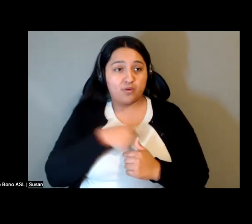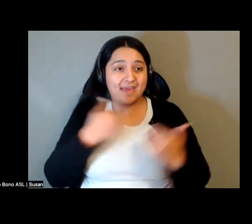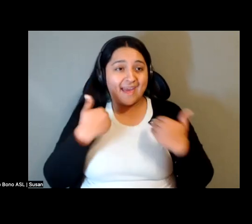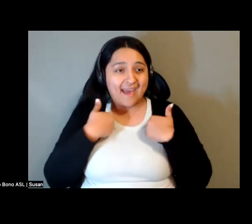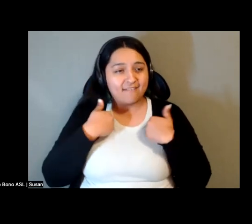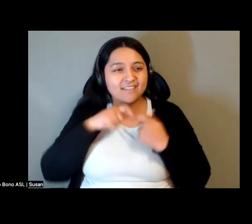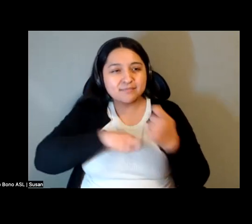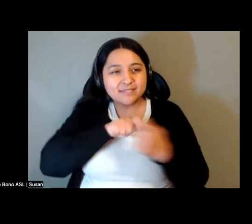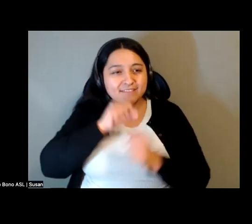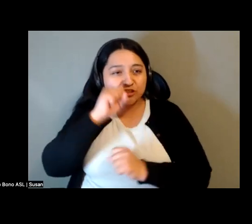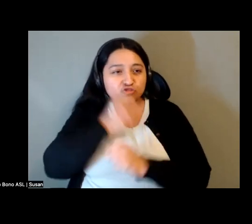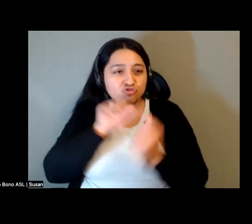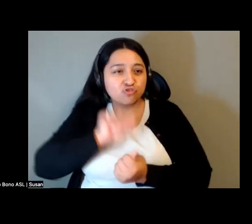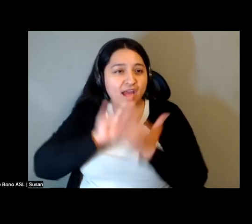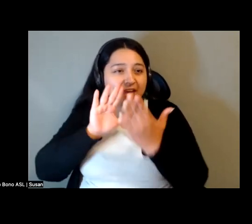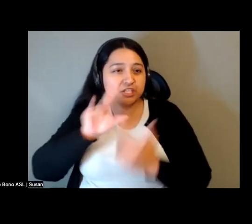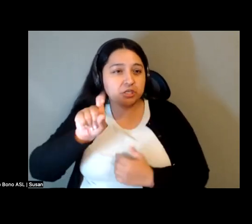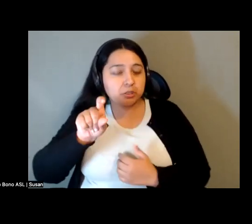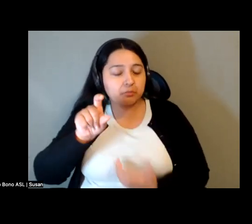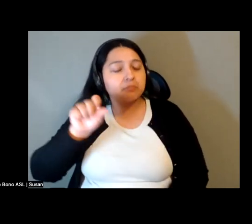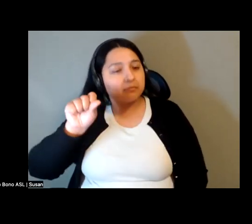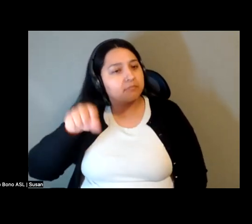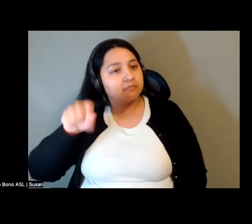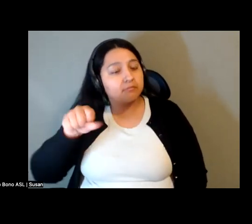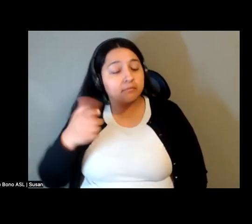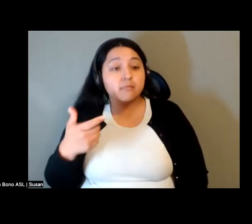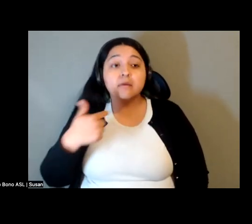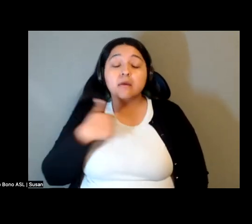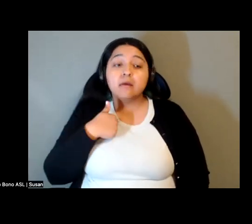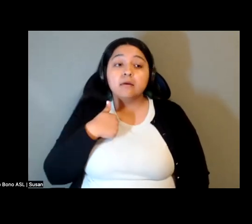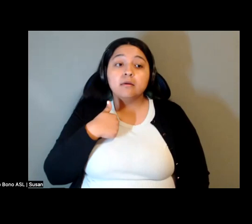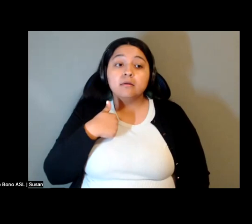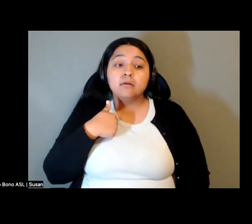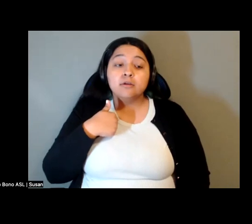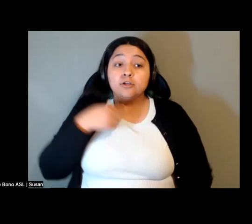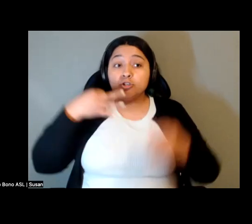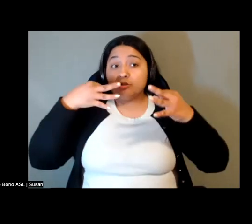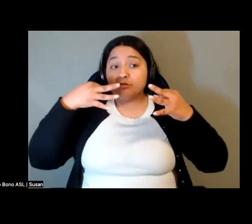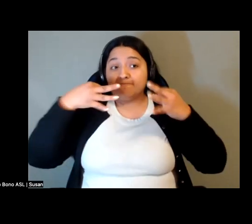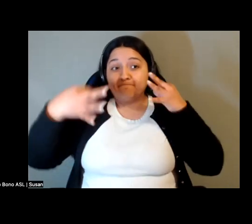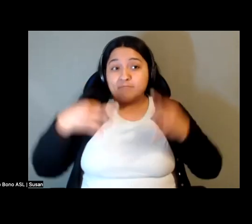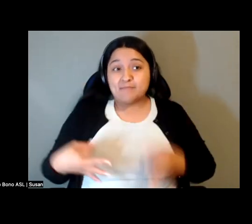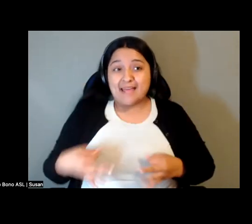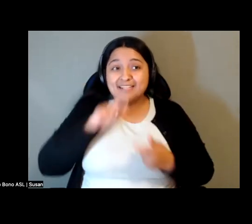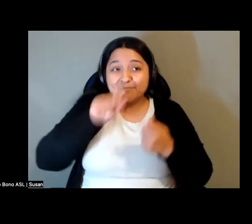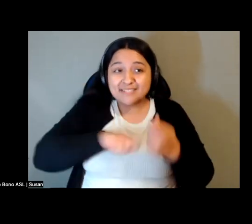Would I be able to like outline and say that there's like one way to describe it? No.